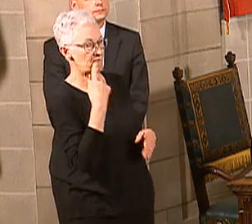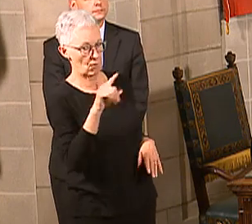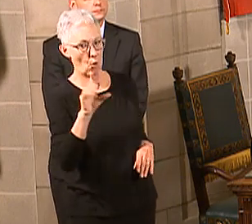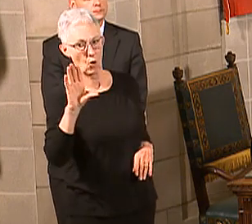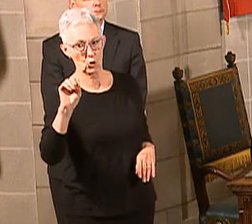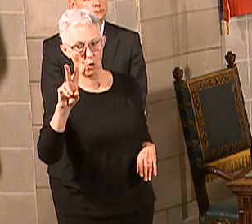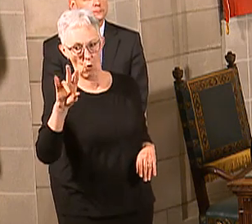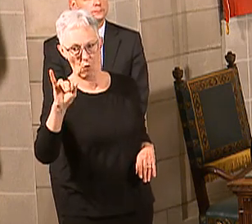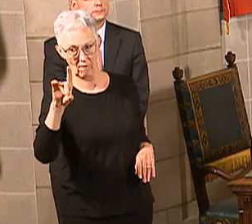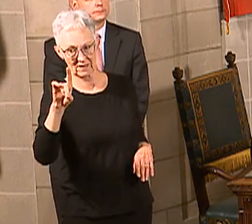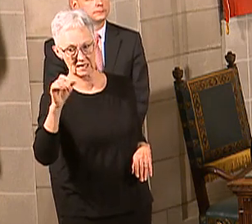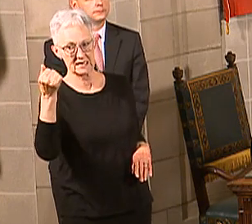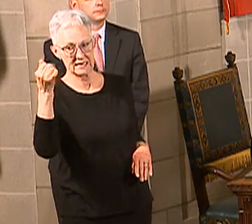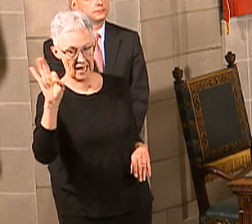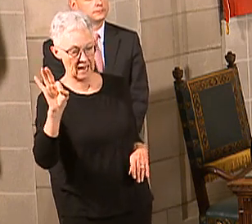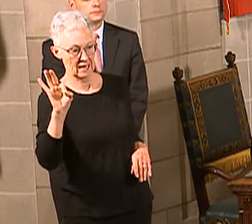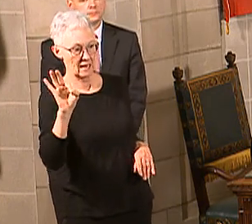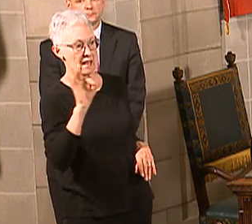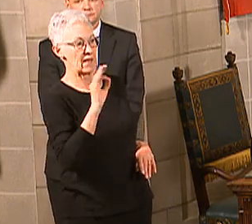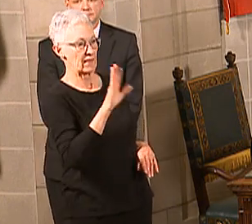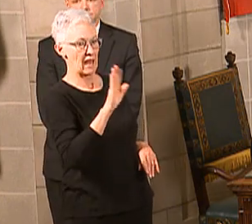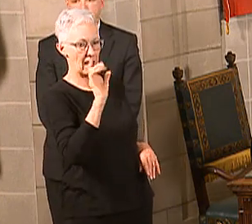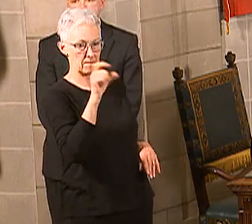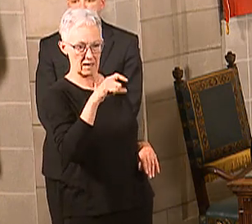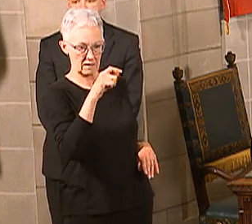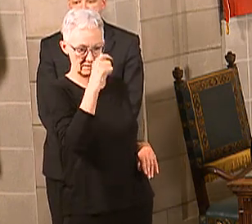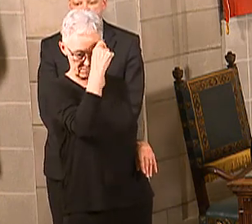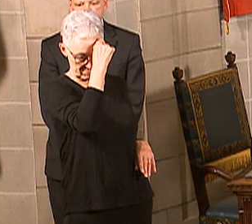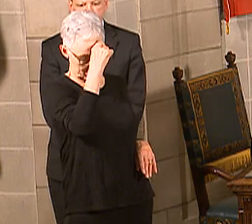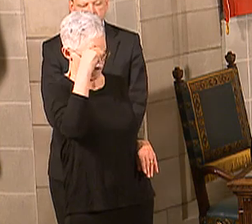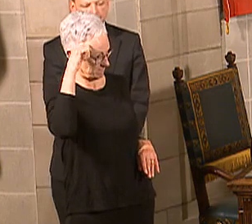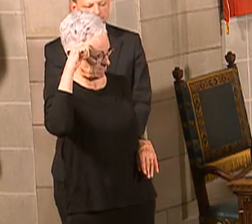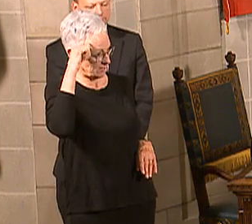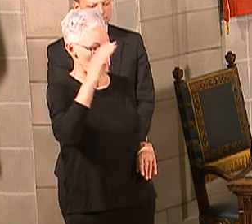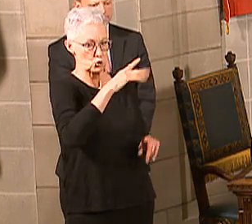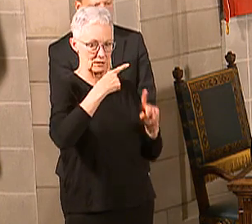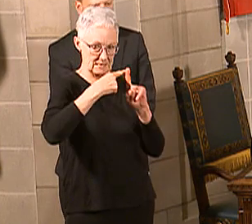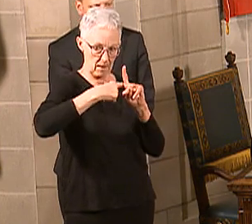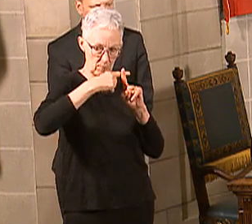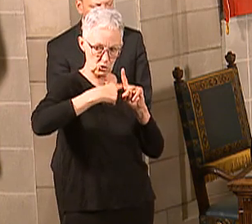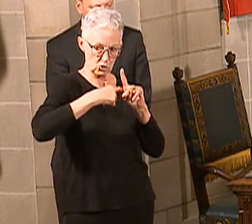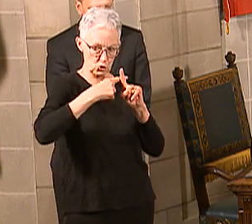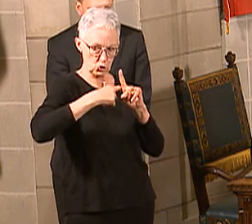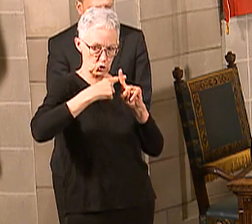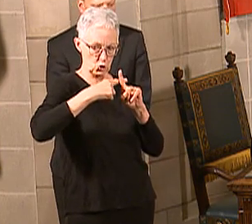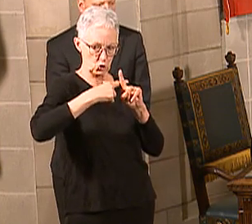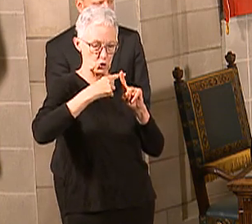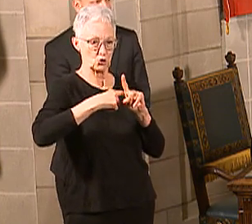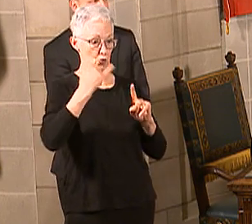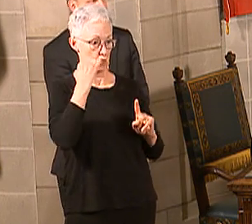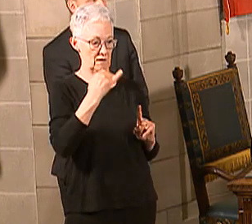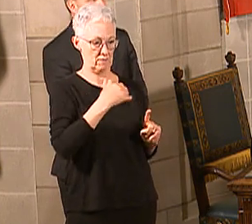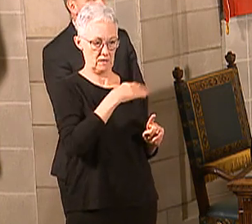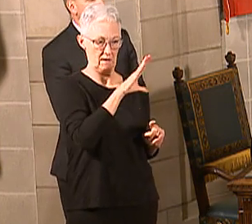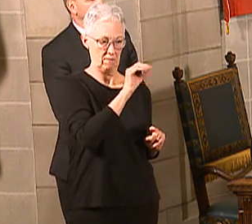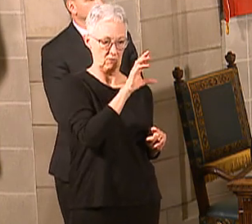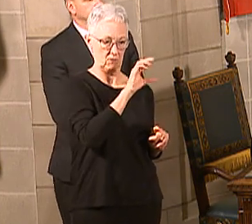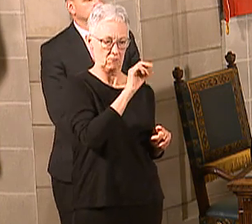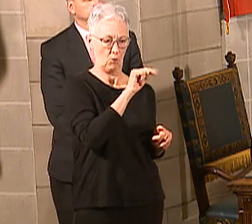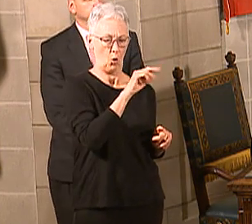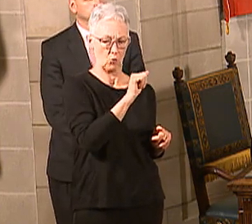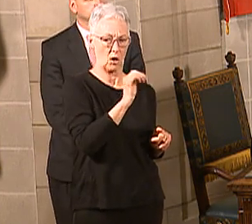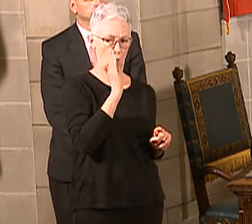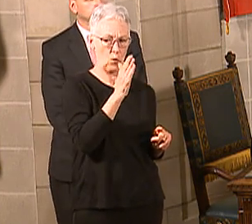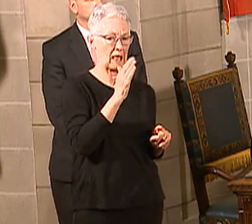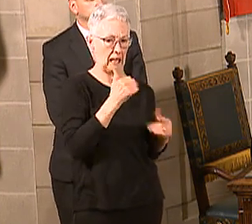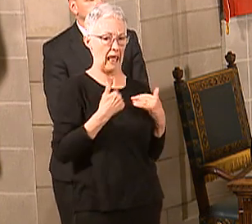again, is kind of the first indicator. If you've got coronavirus, high fever or fever at all is one of the indications. So,